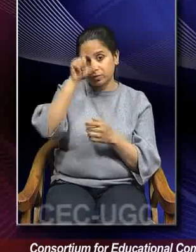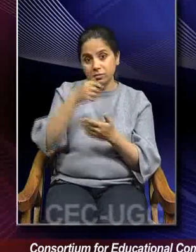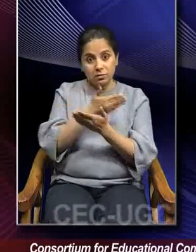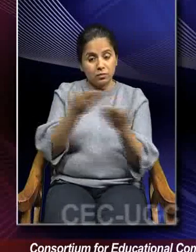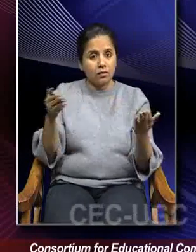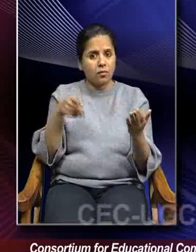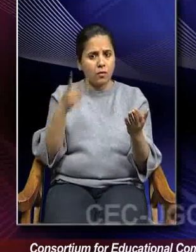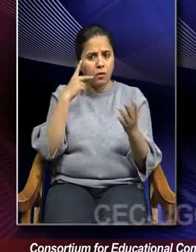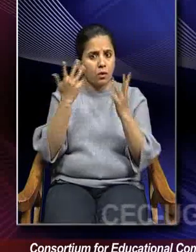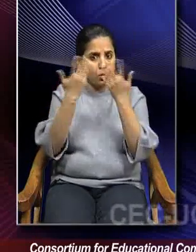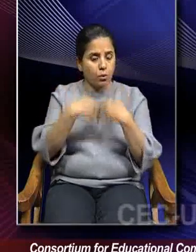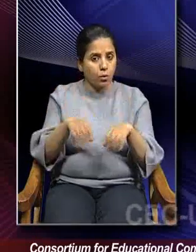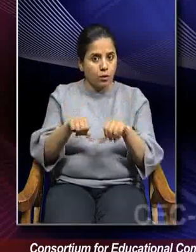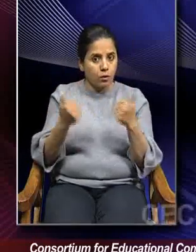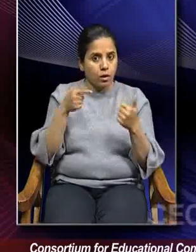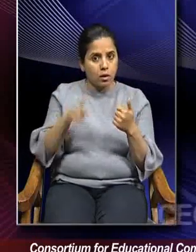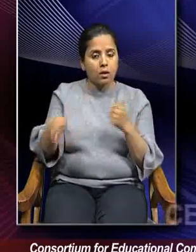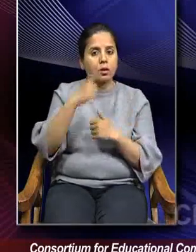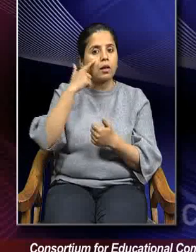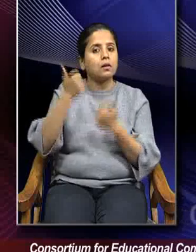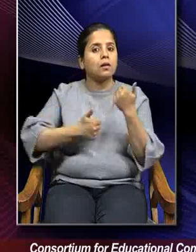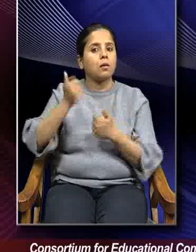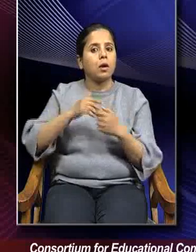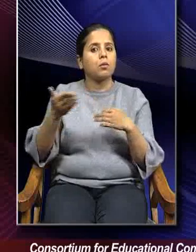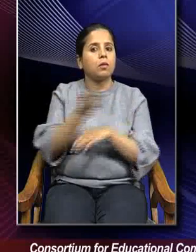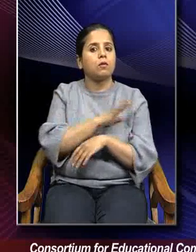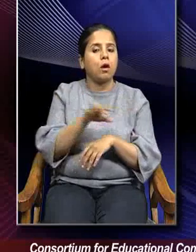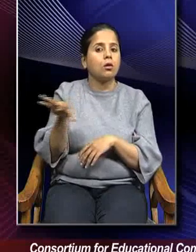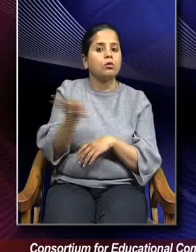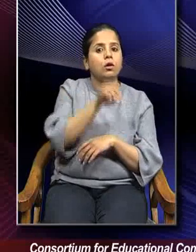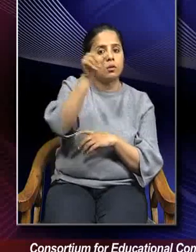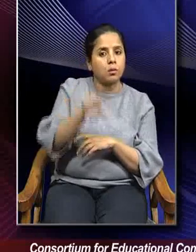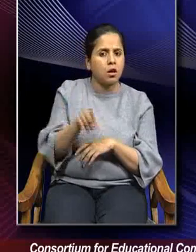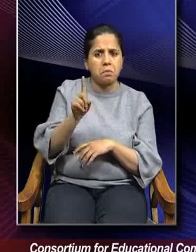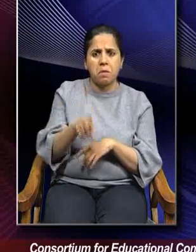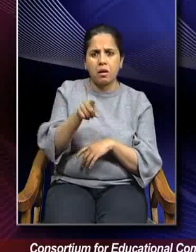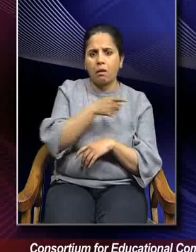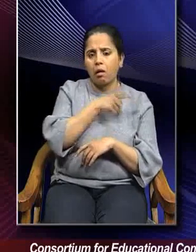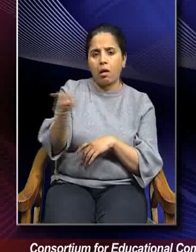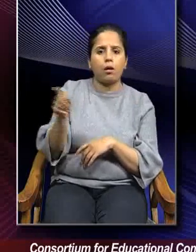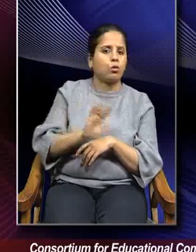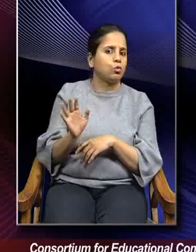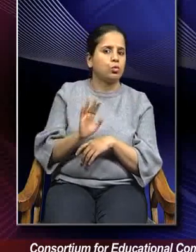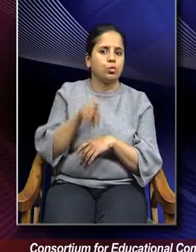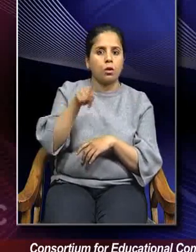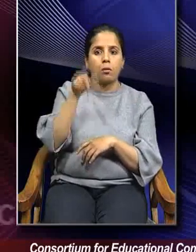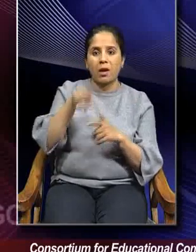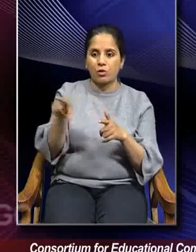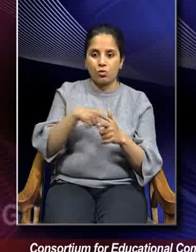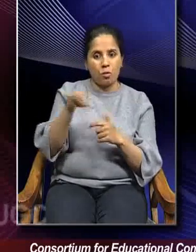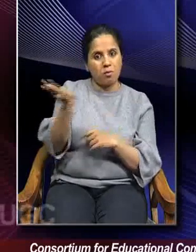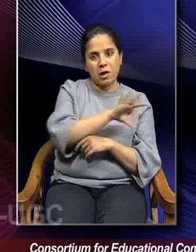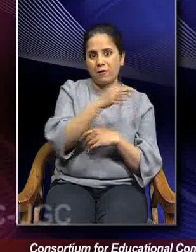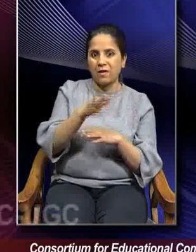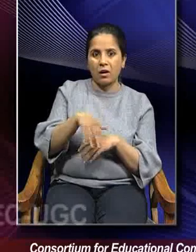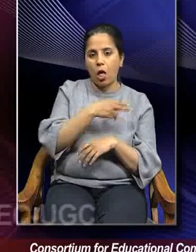are supposed to be tested before appointing a person. You should not blame an employee after recruiting that you